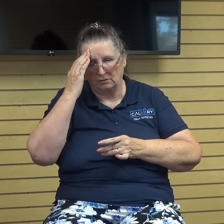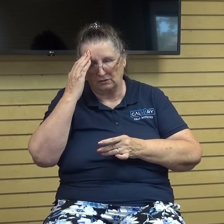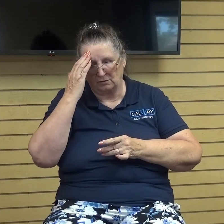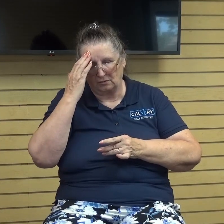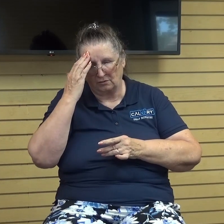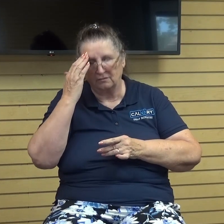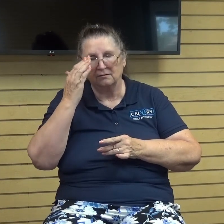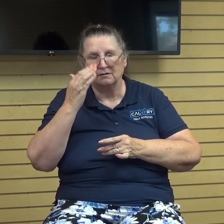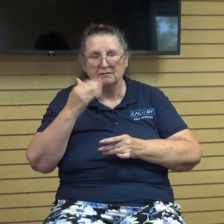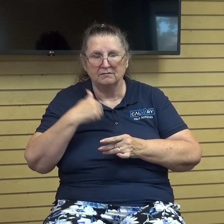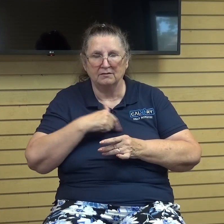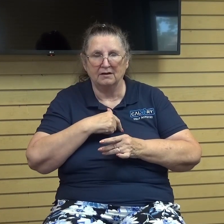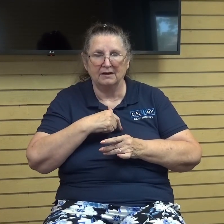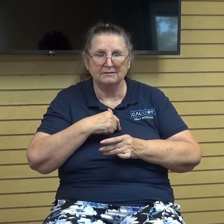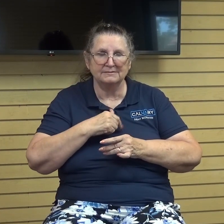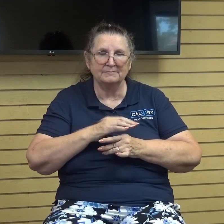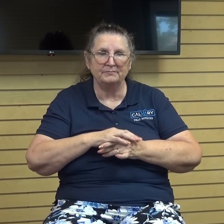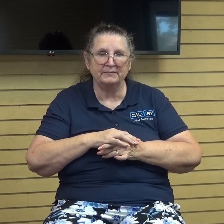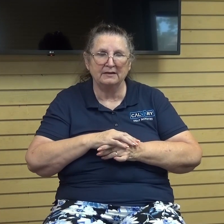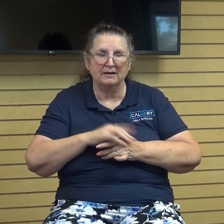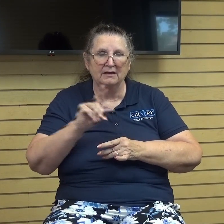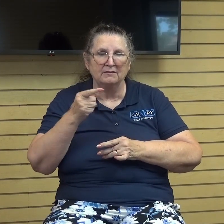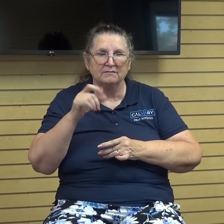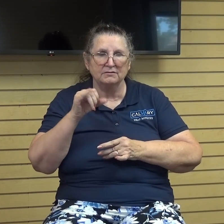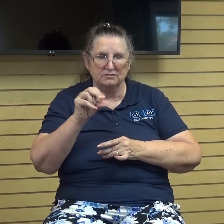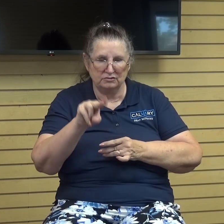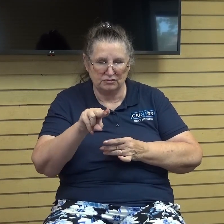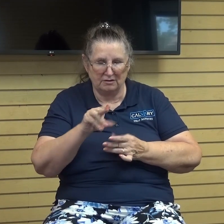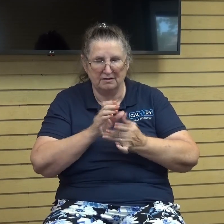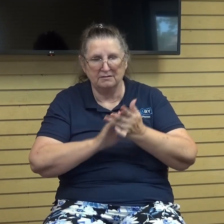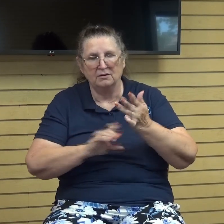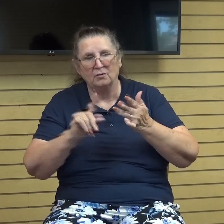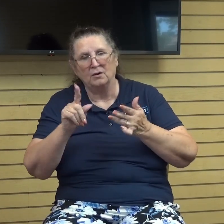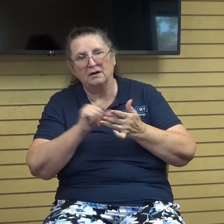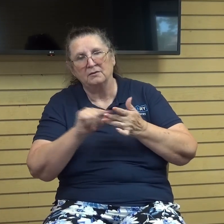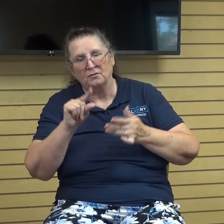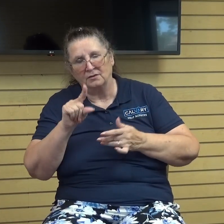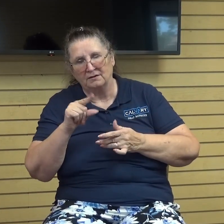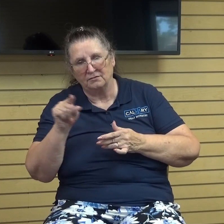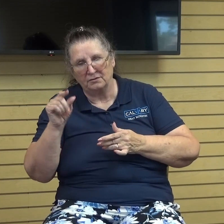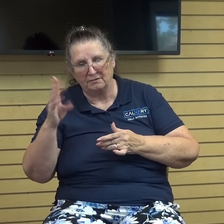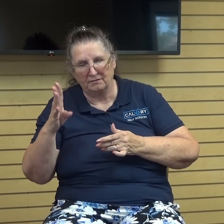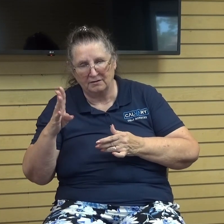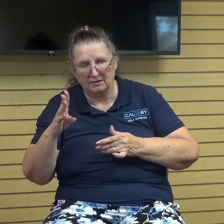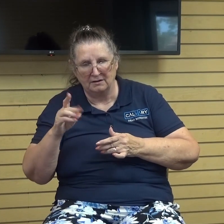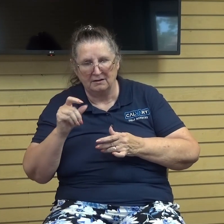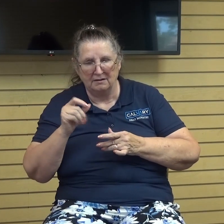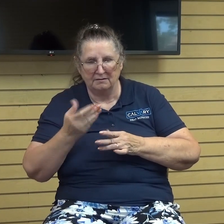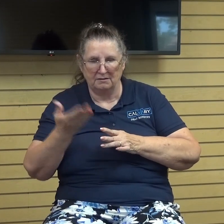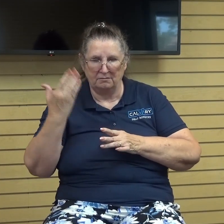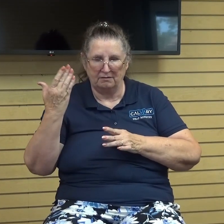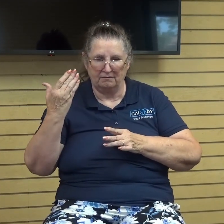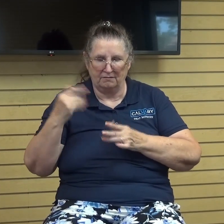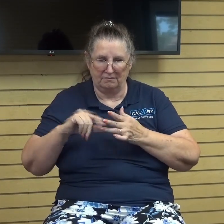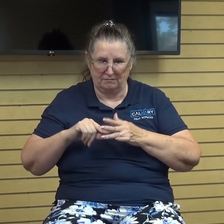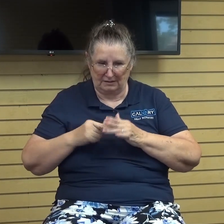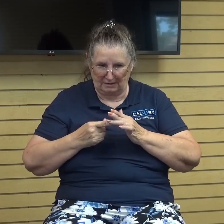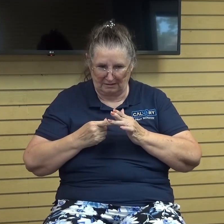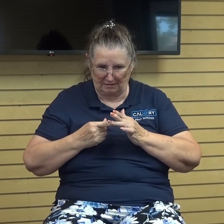first john one one one through four says that which was from the beginning which we have